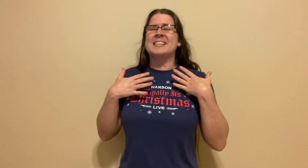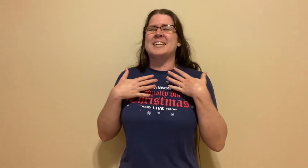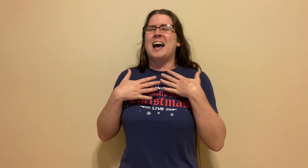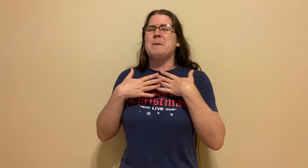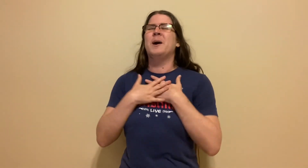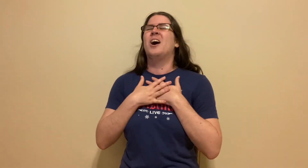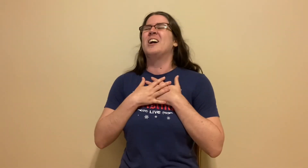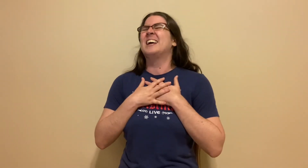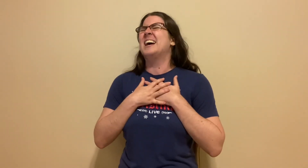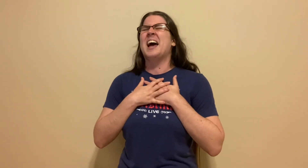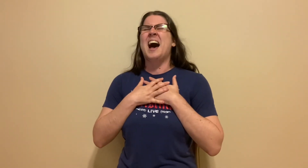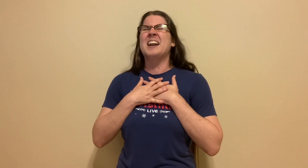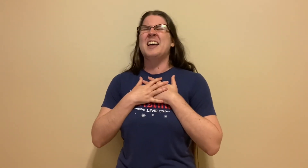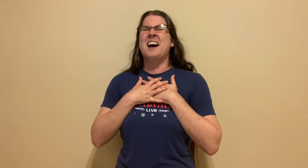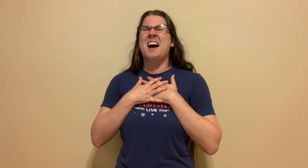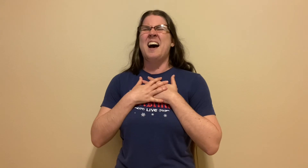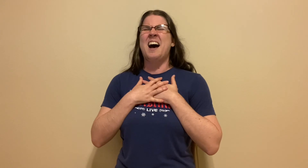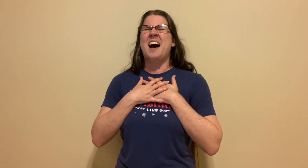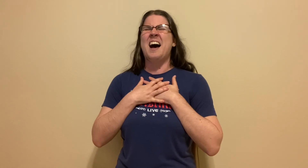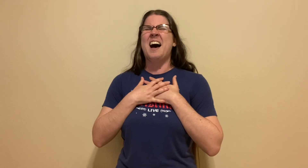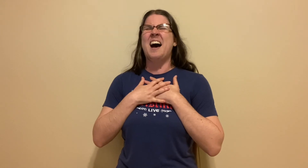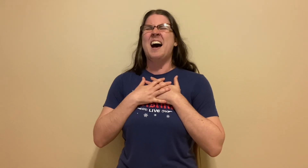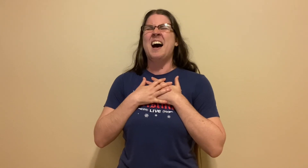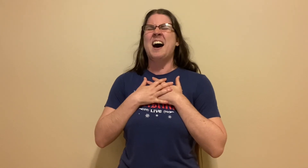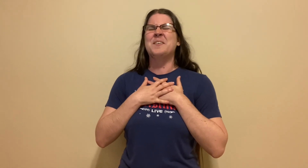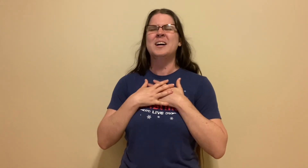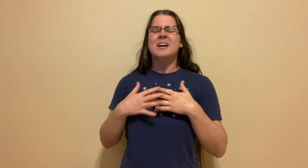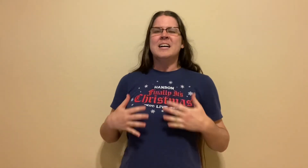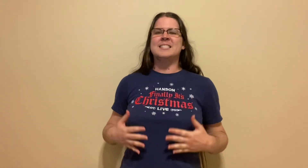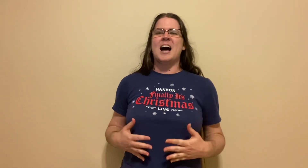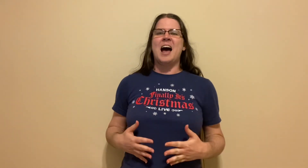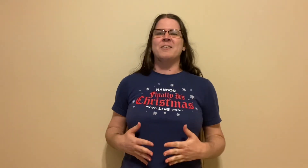I'm holding a new direction